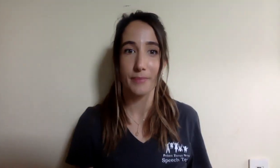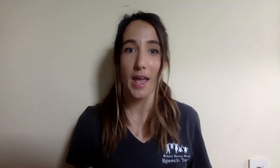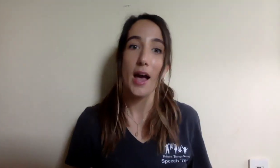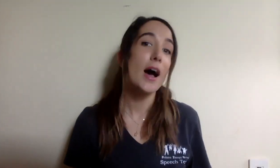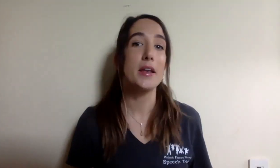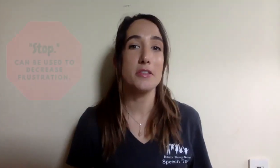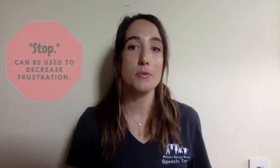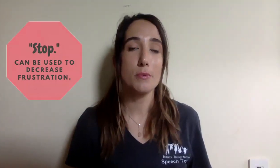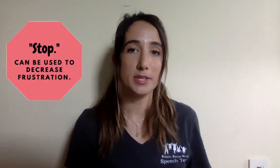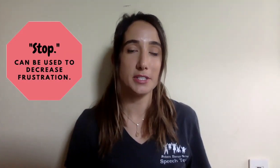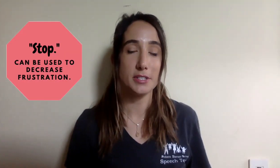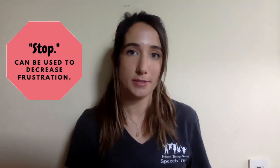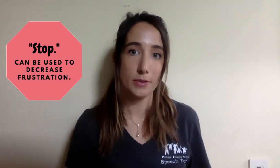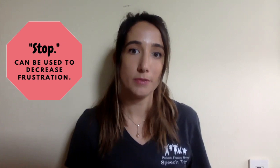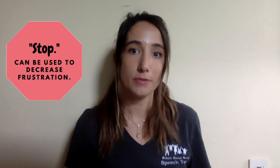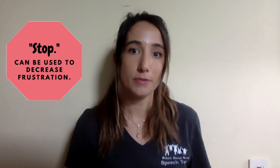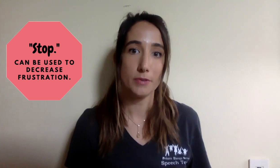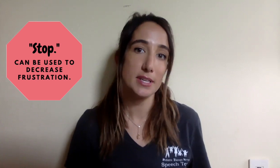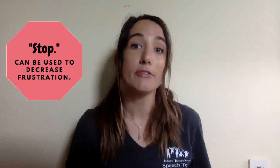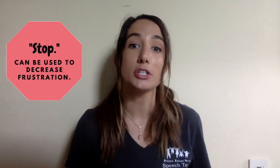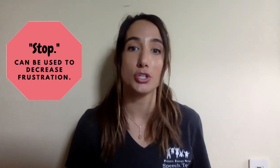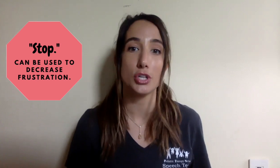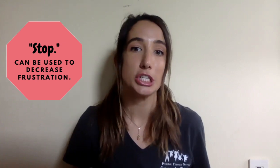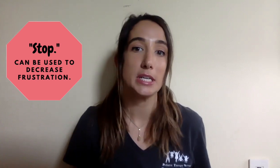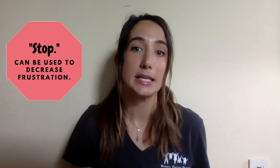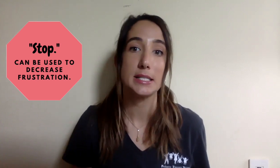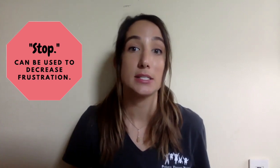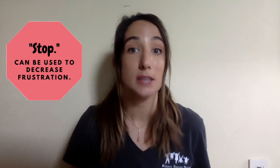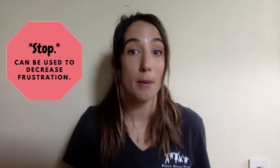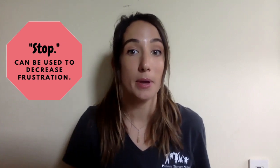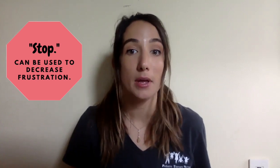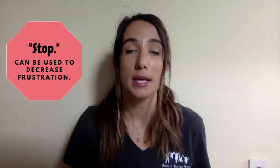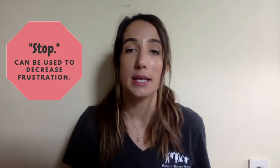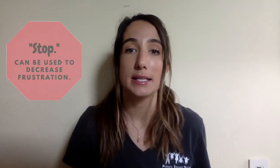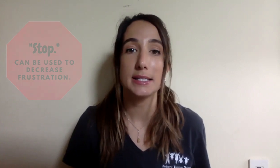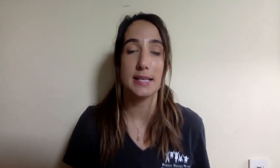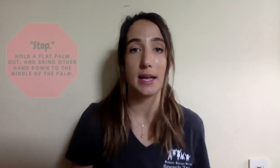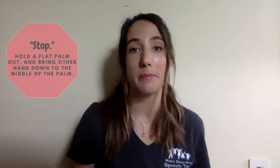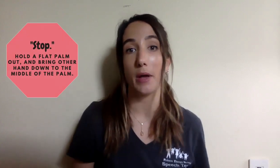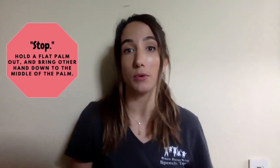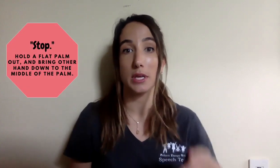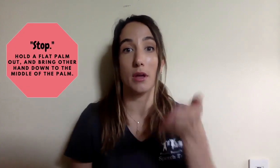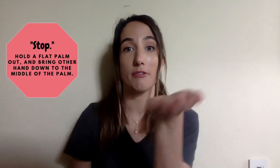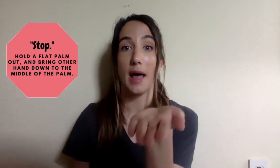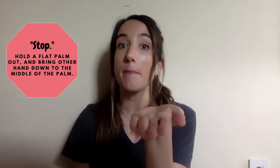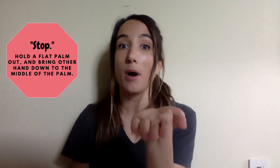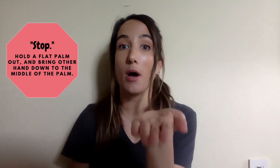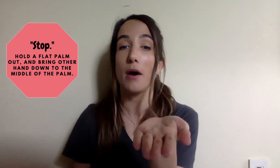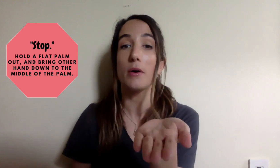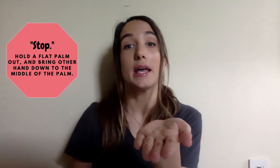Another word that's useful for decreasing frustration is stop. This is signed by holding a flat palm out and